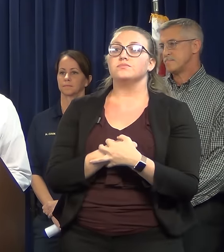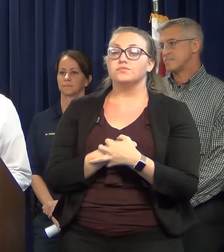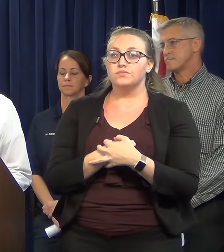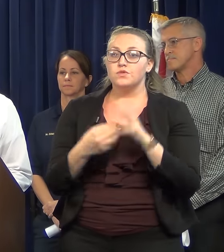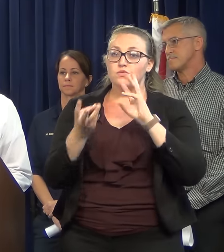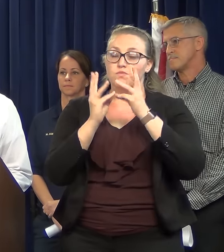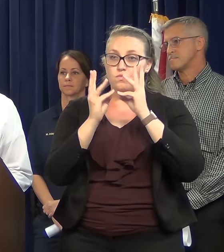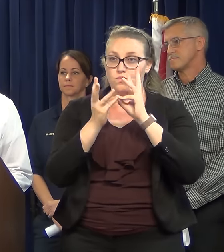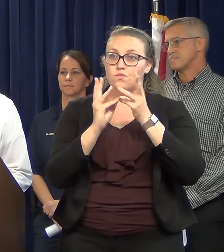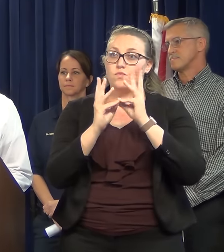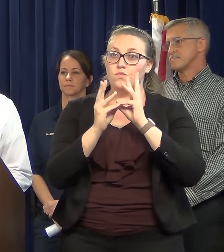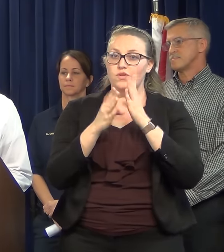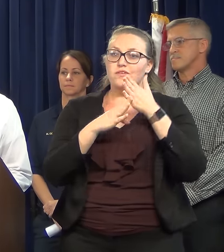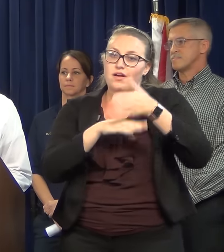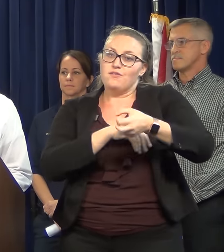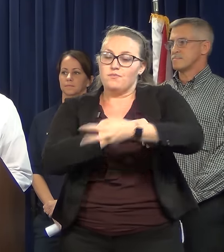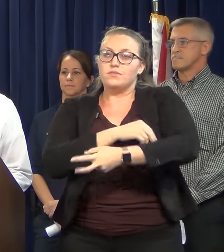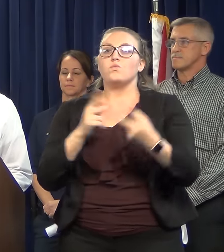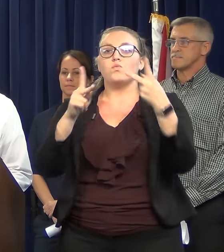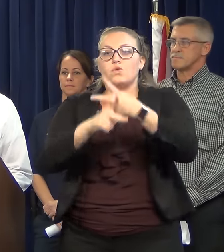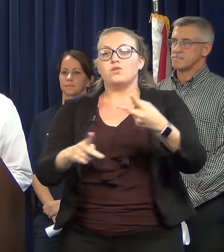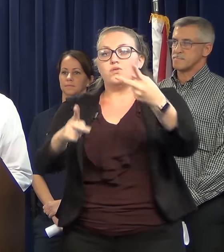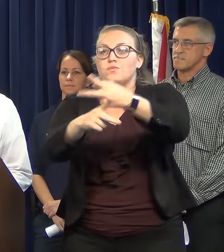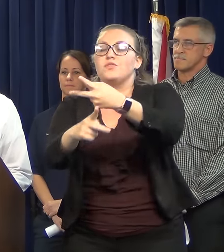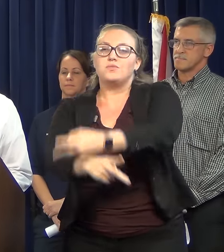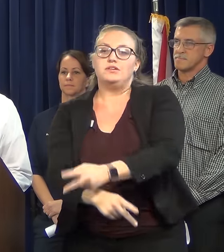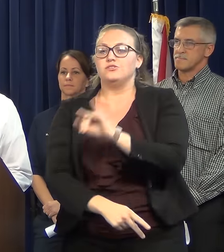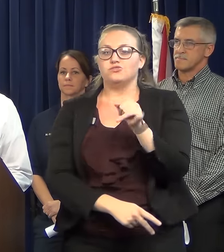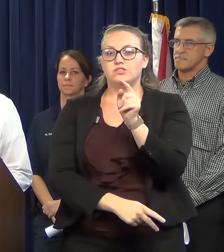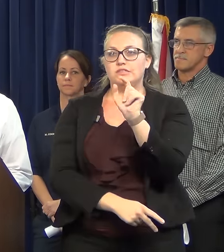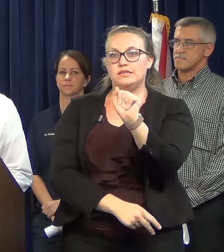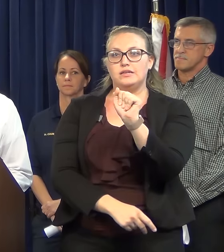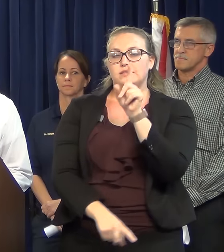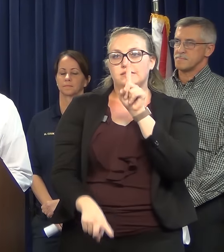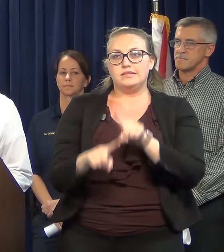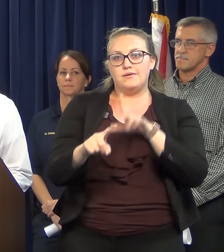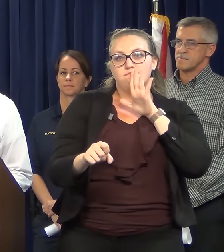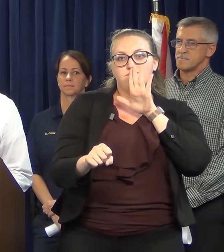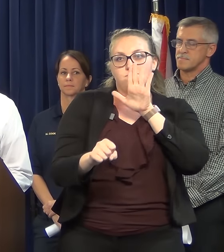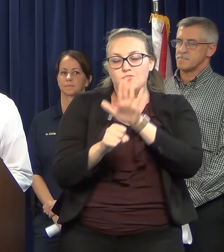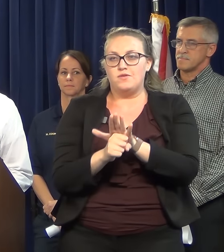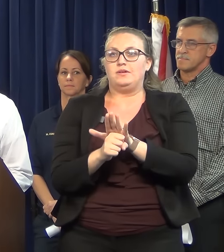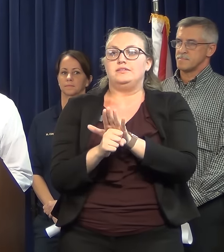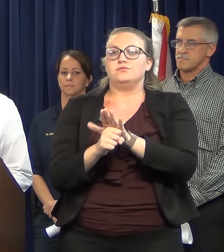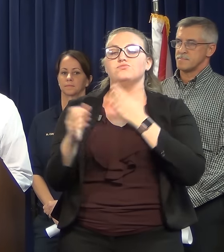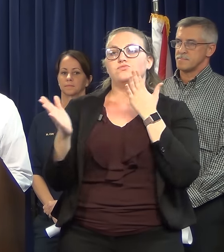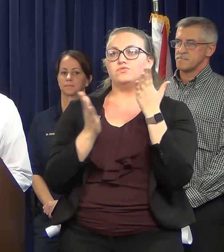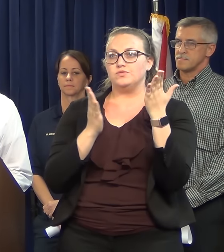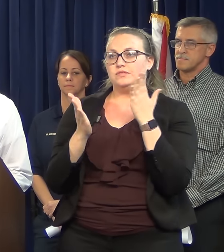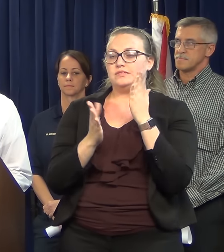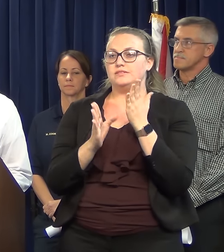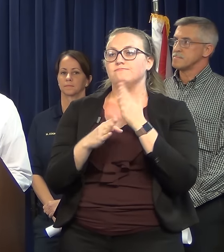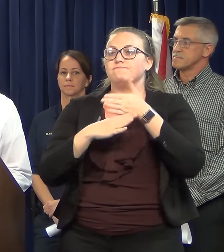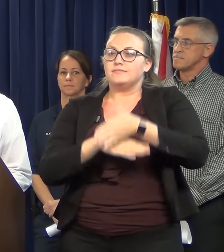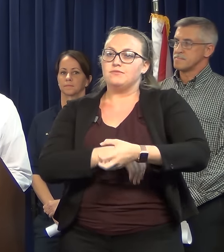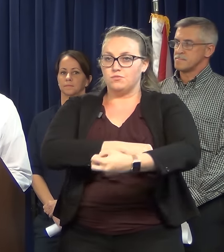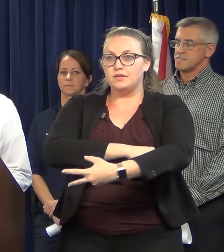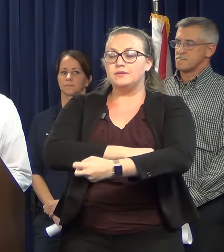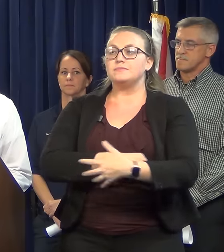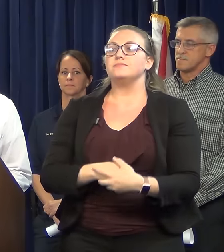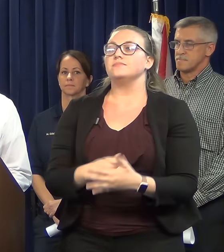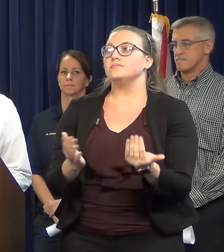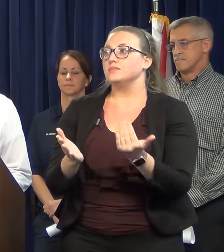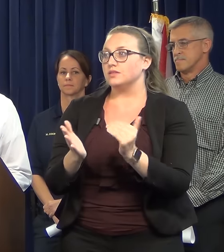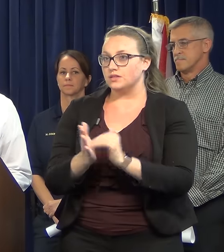deteriorating after midnight, and JTA cannot guarantee a trip back after midnight. Weather permitting